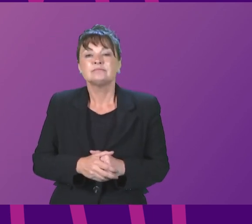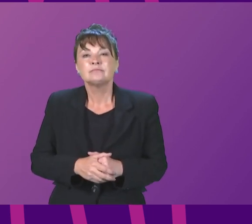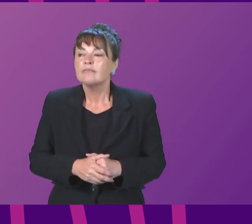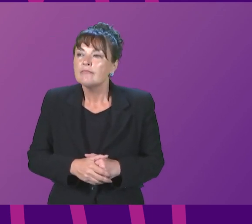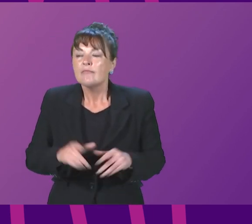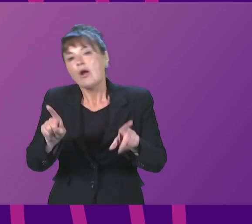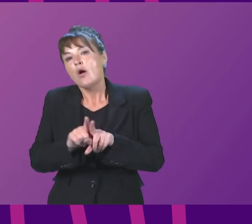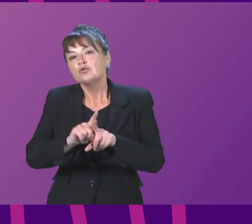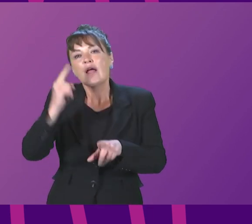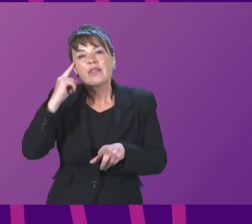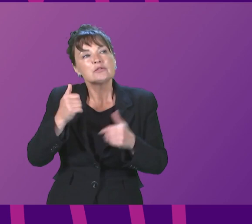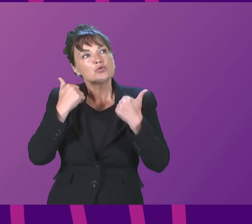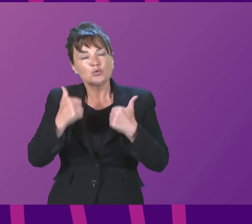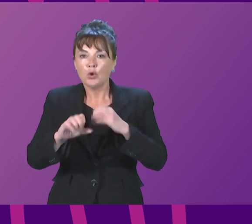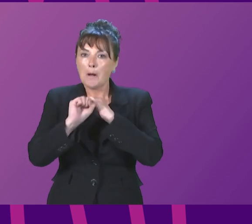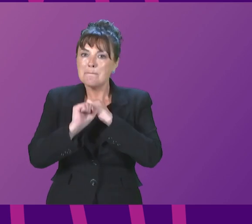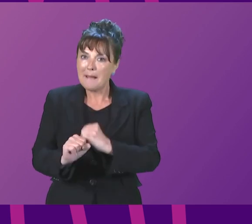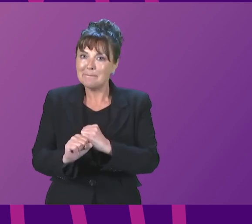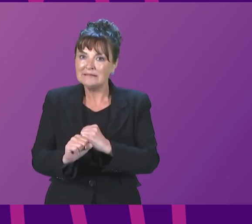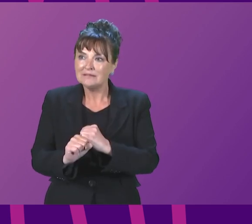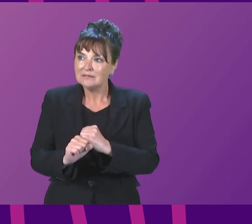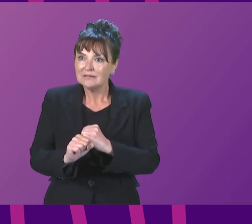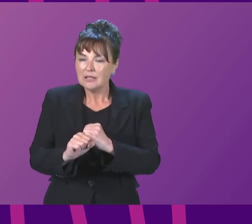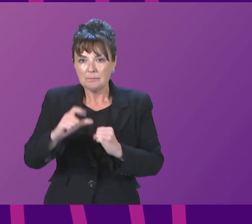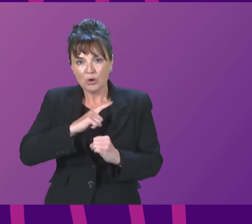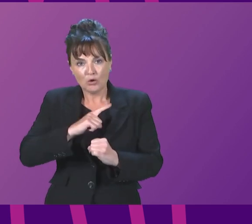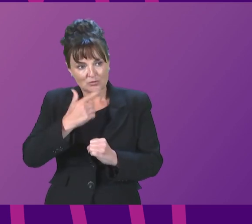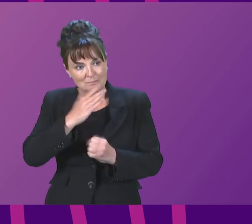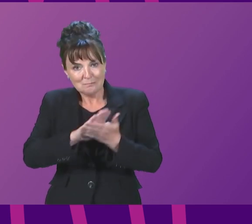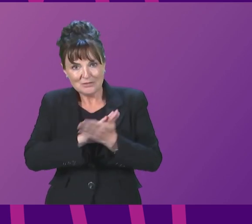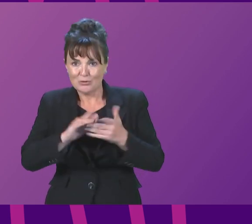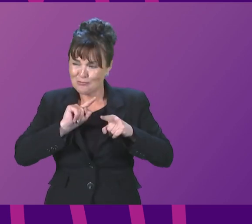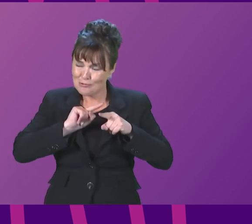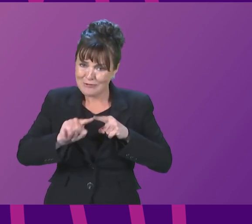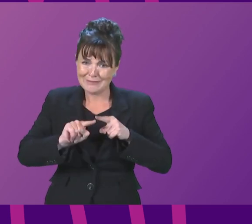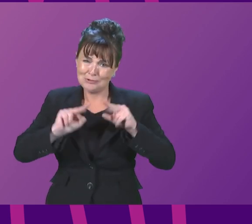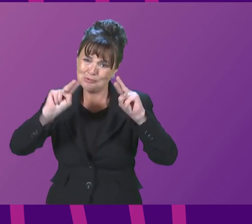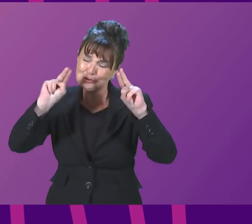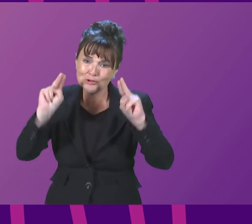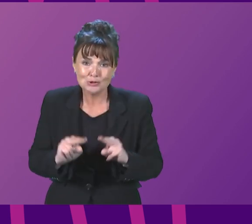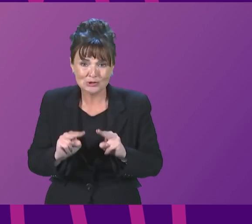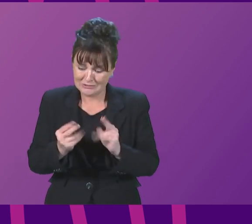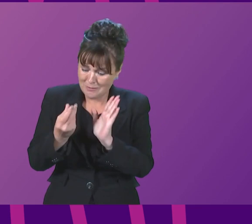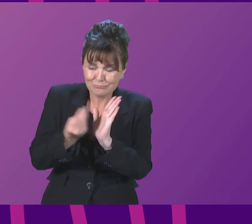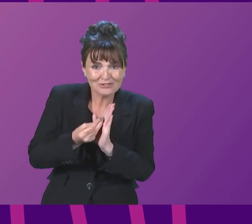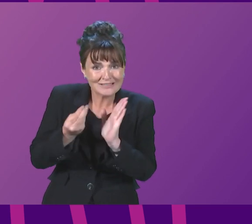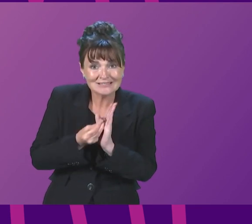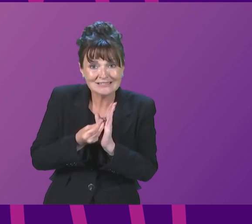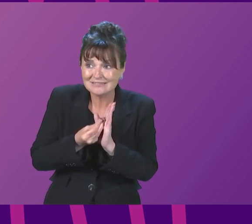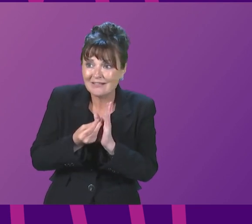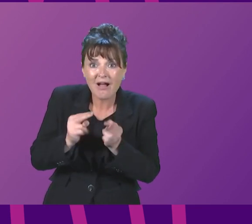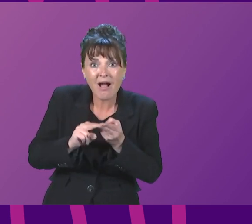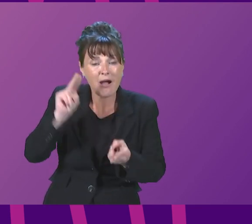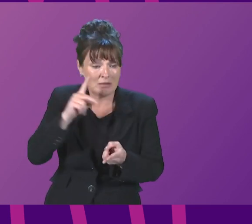ease the cost pressures that people are facing and it is therefore very important in that context and yes I